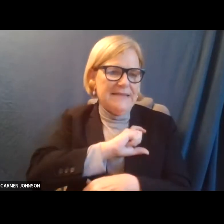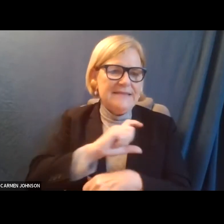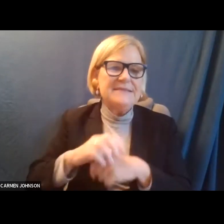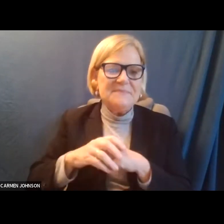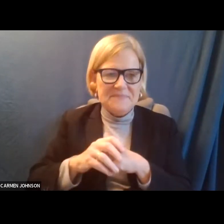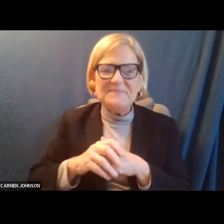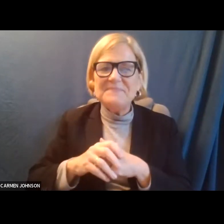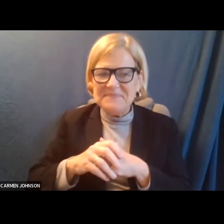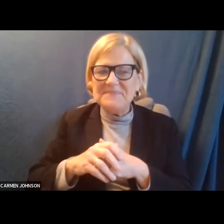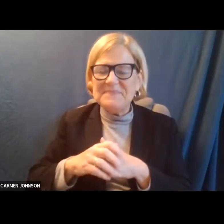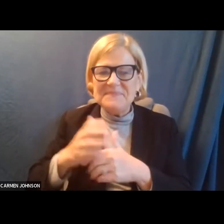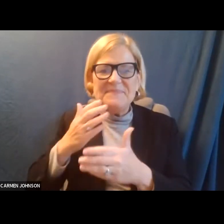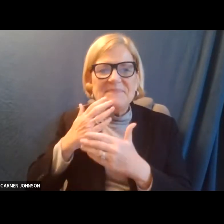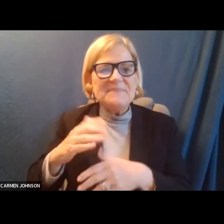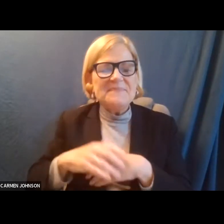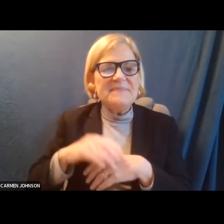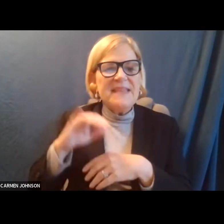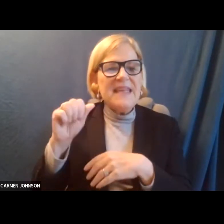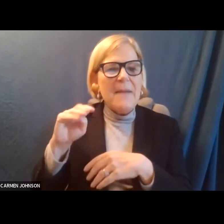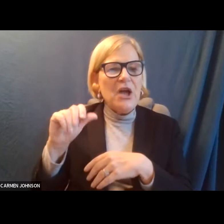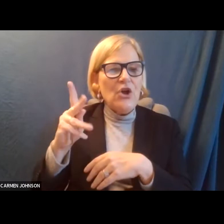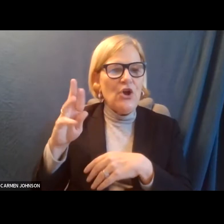Thank you. Mr. Yamakura.